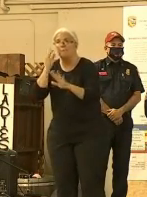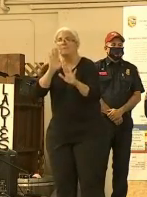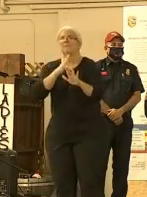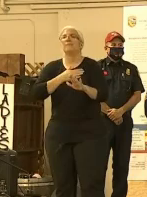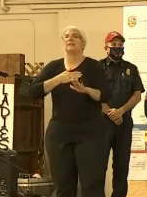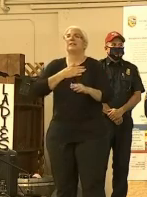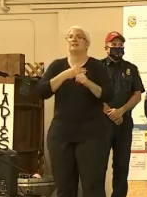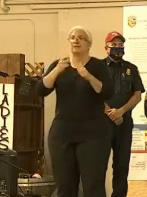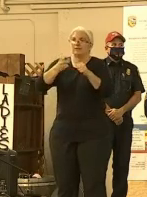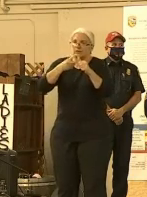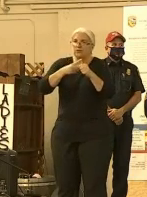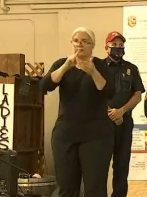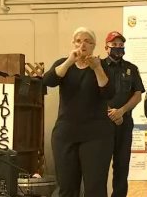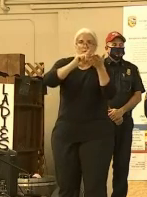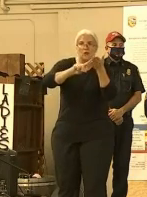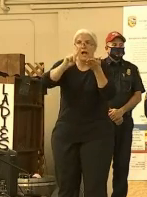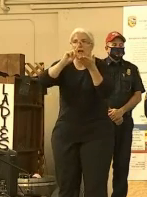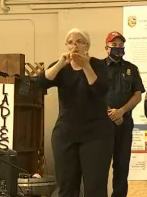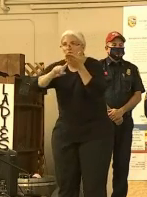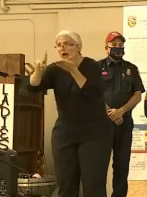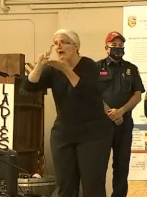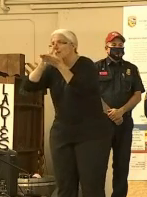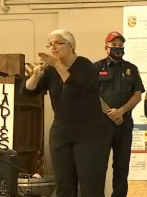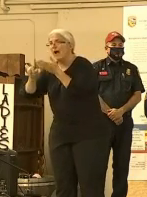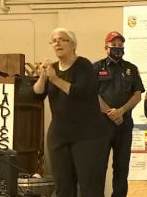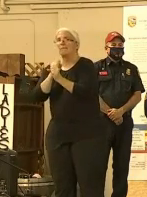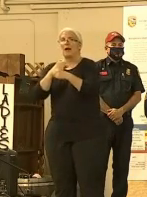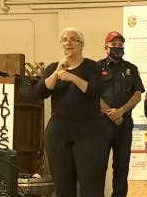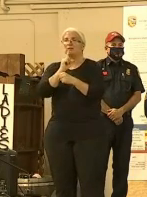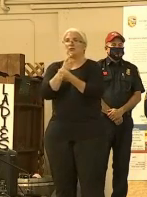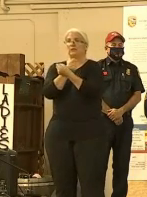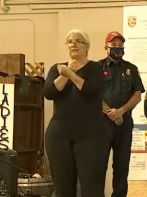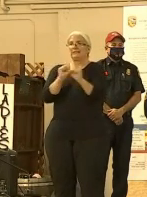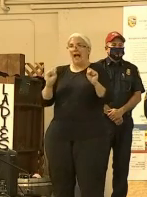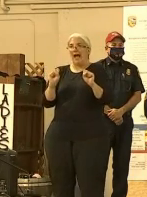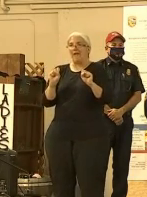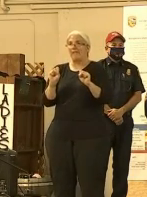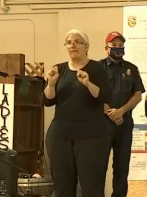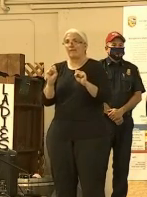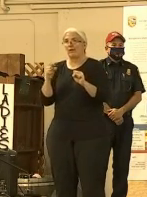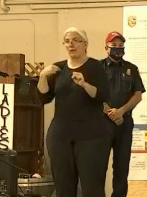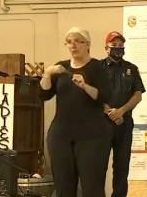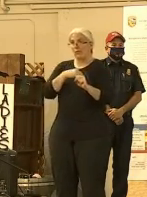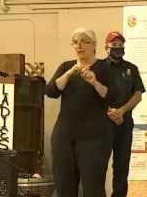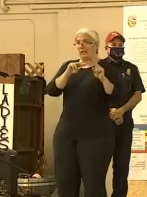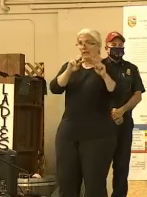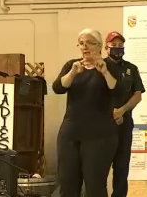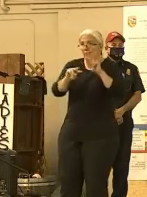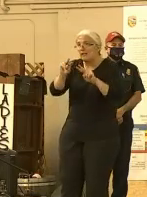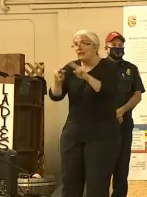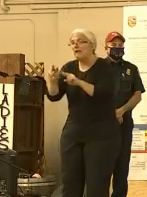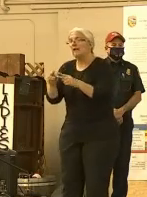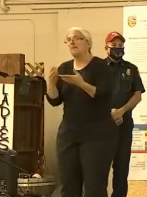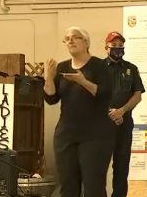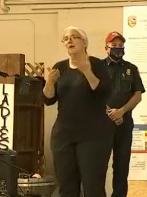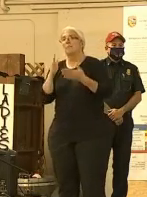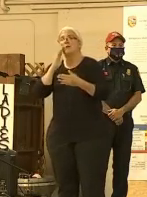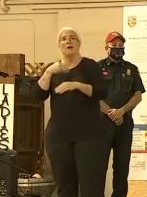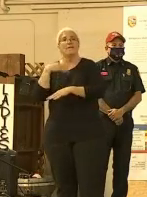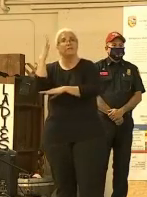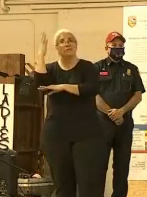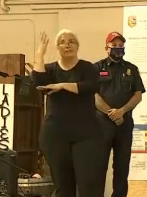Make sure everything is good and safe around your property. there's down debris, trees,